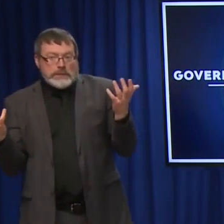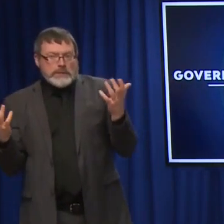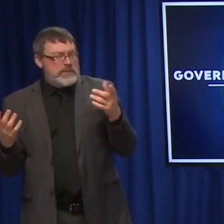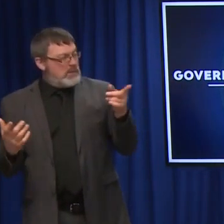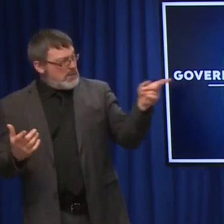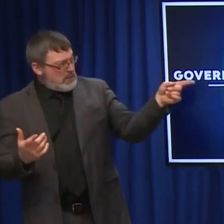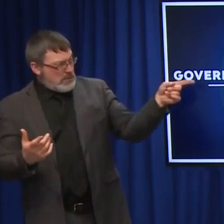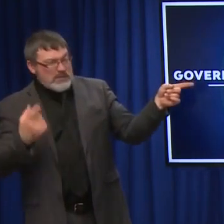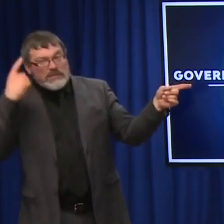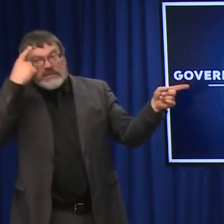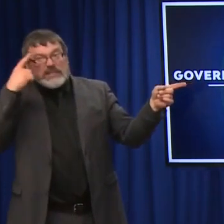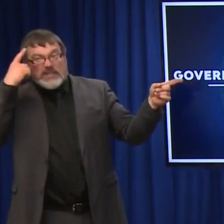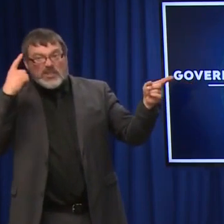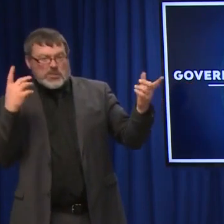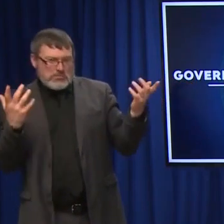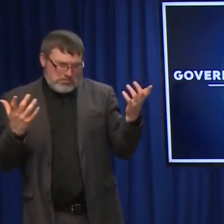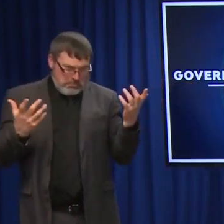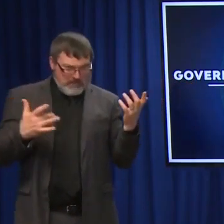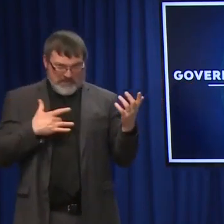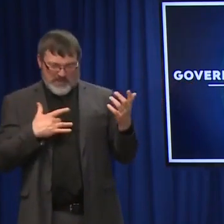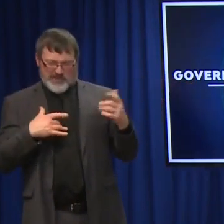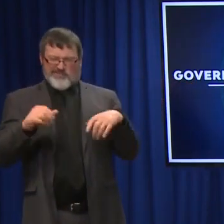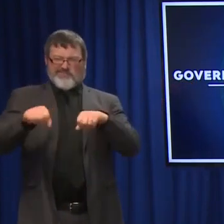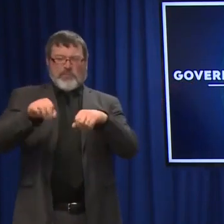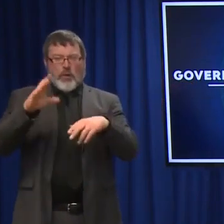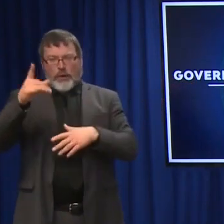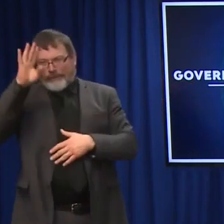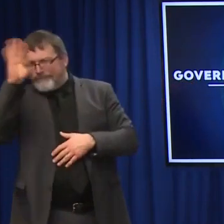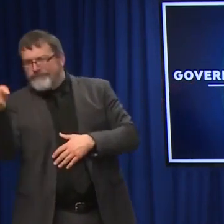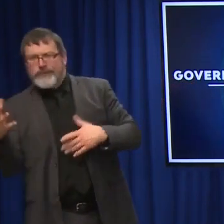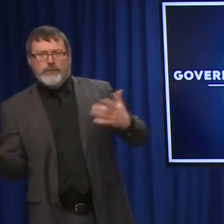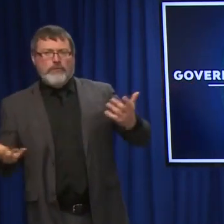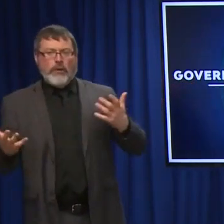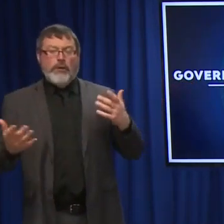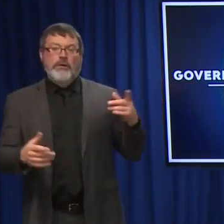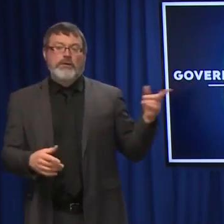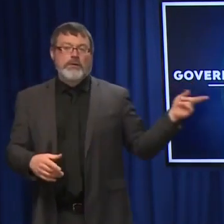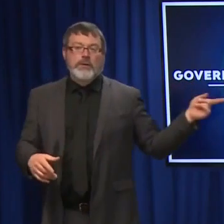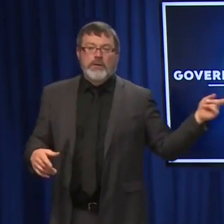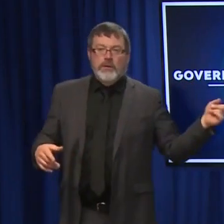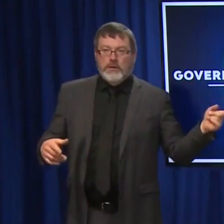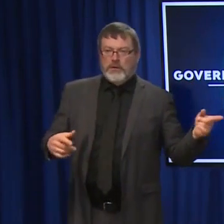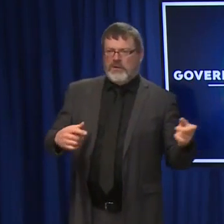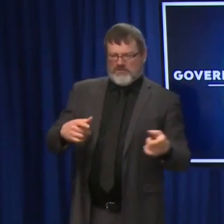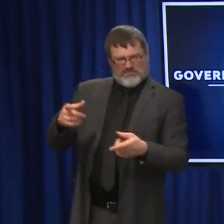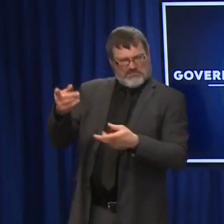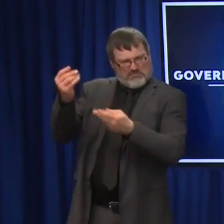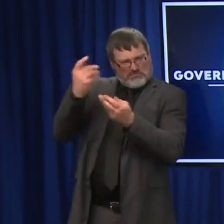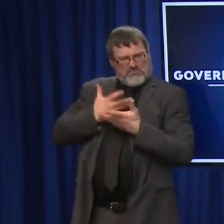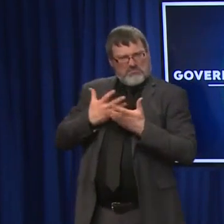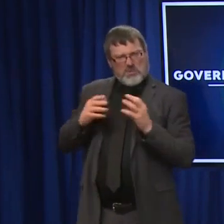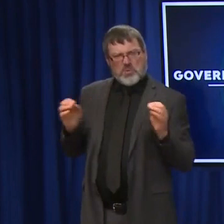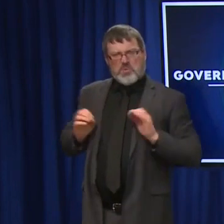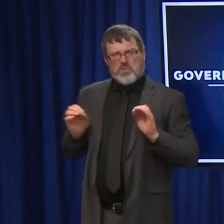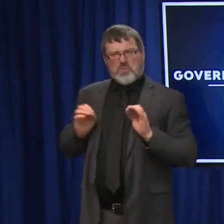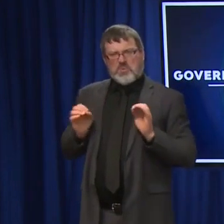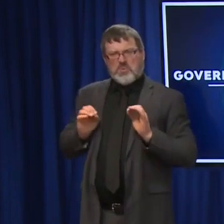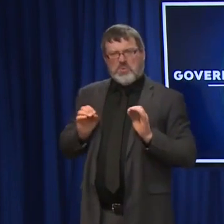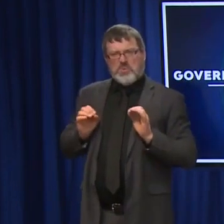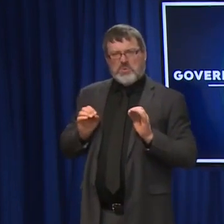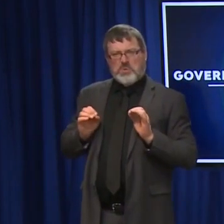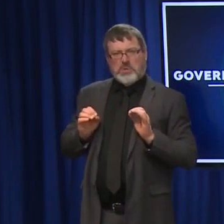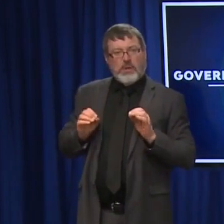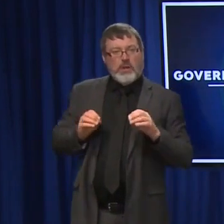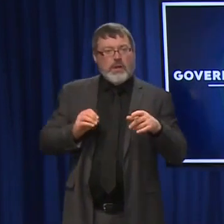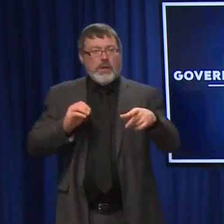reaction to that, that we're at this point. So I haven't heard that report, but certainly anytime we see such... I assume you're talking about